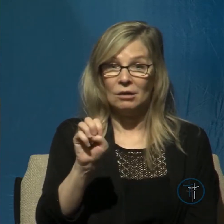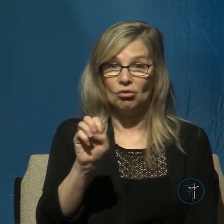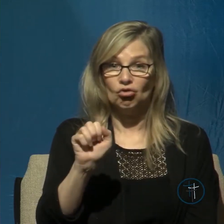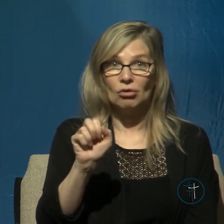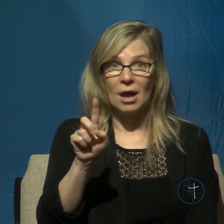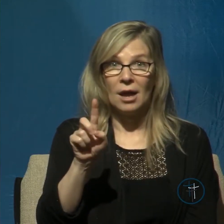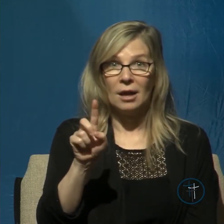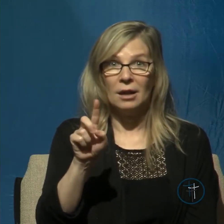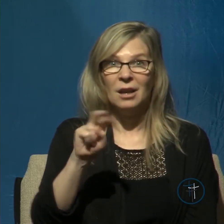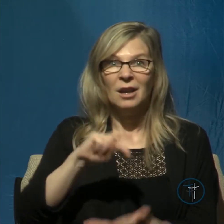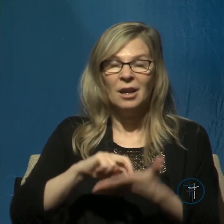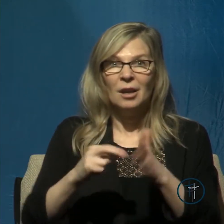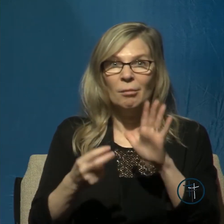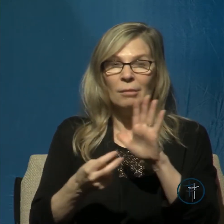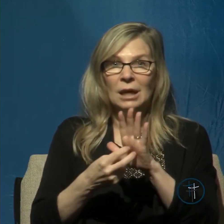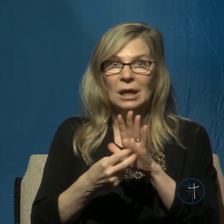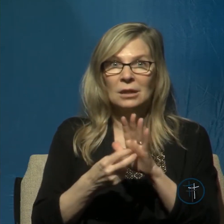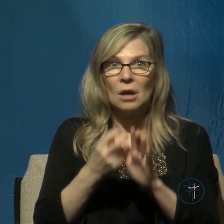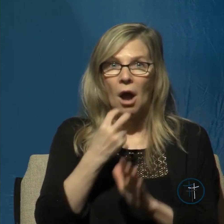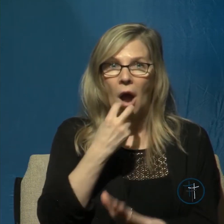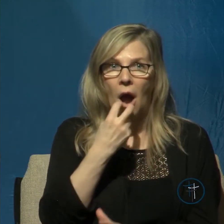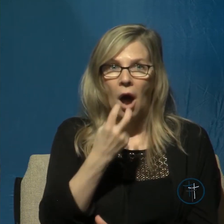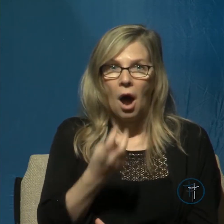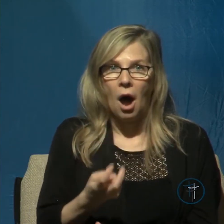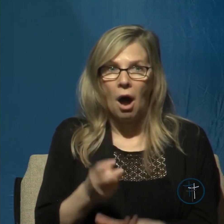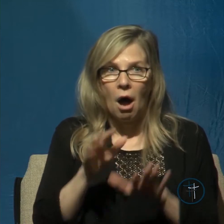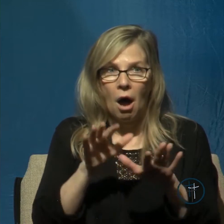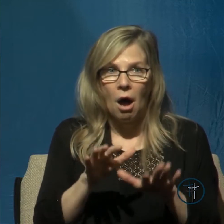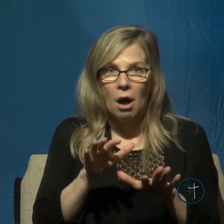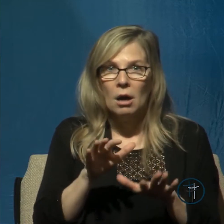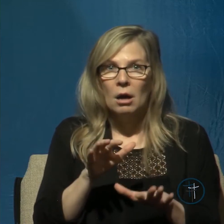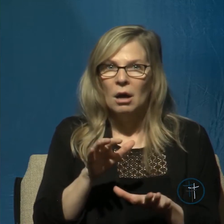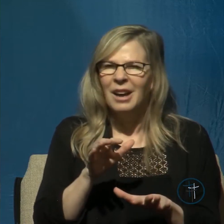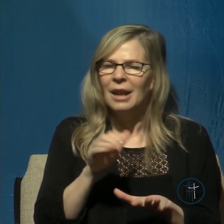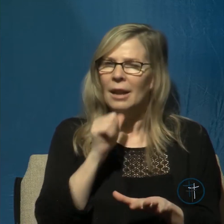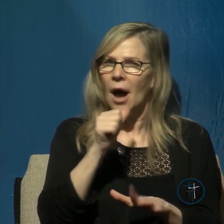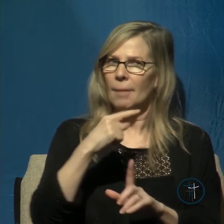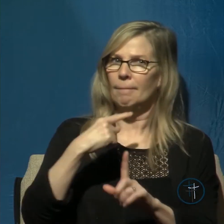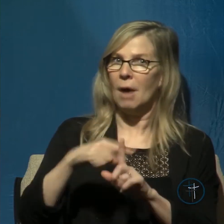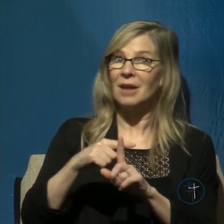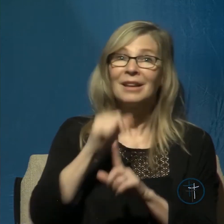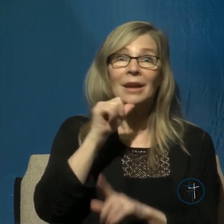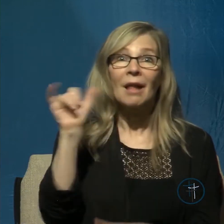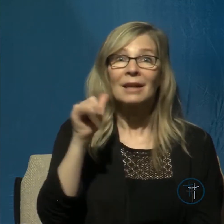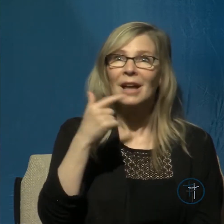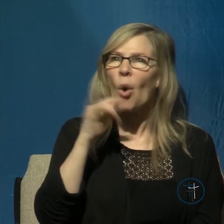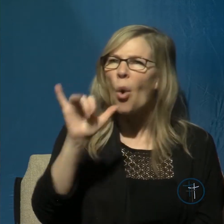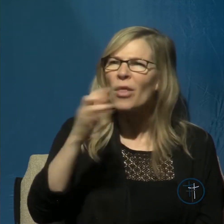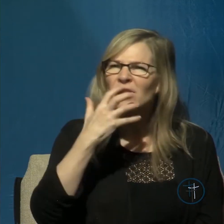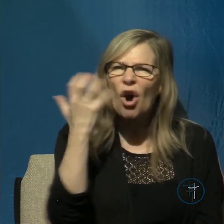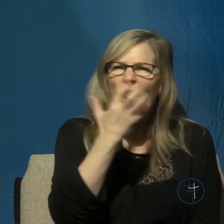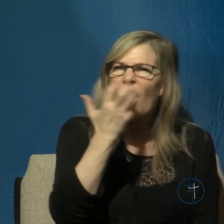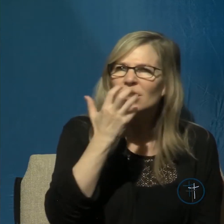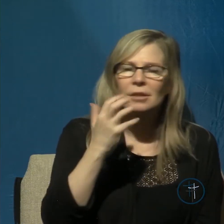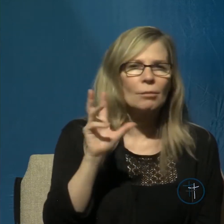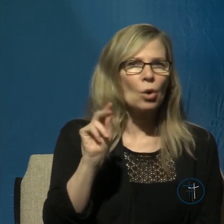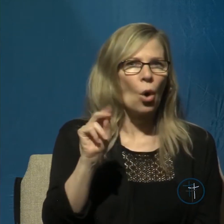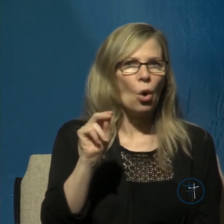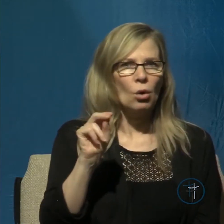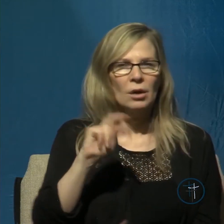awe of someone but not in a positive way this is not like saying oh that's awesome I'm in awe of that no no this is in